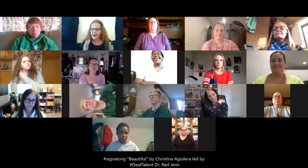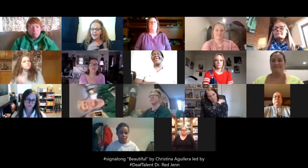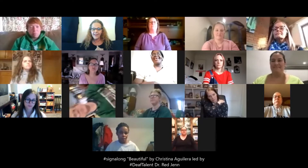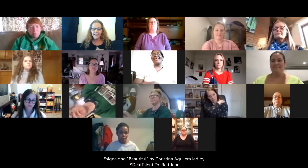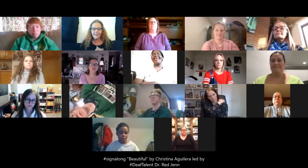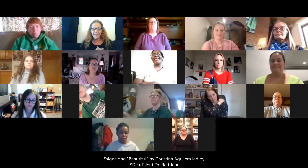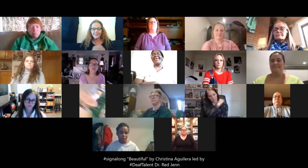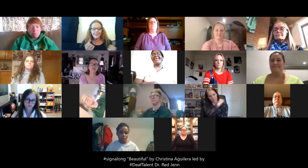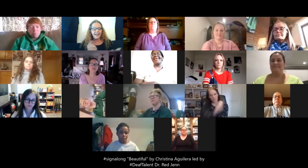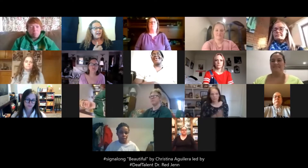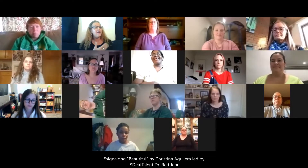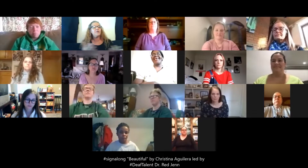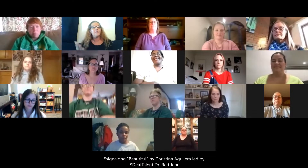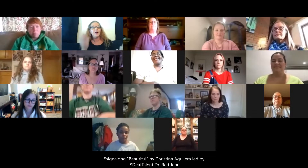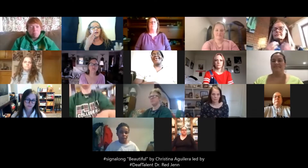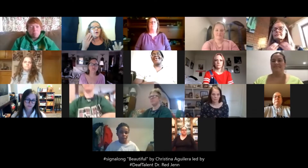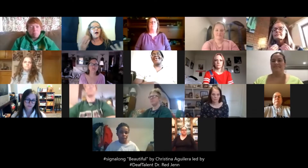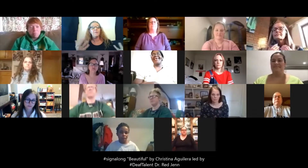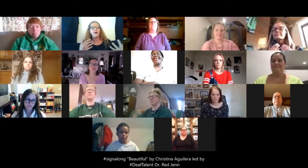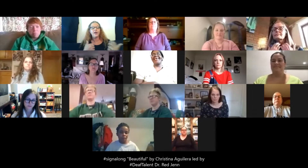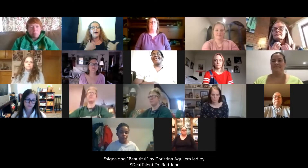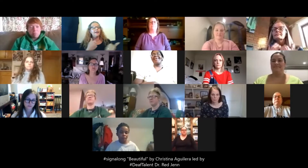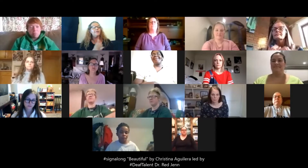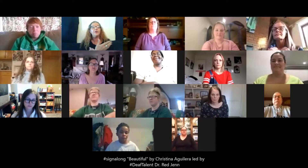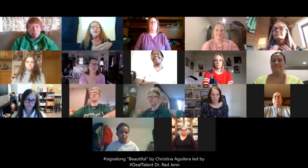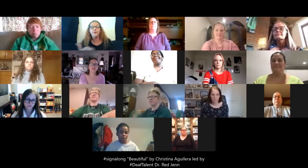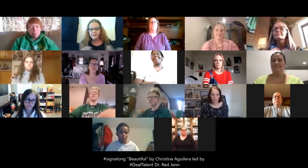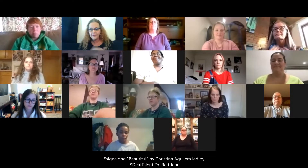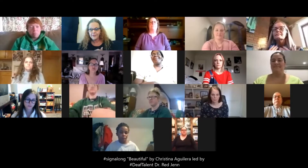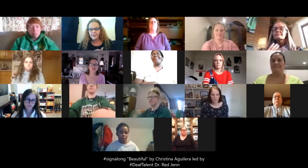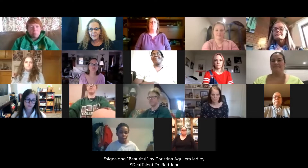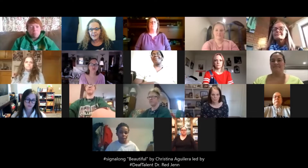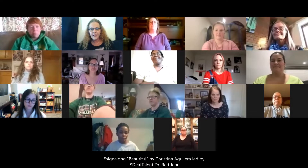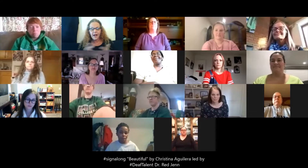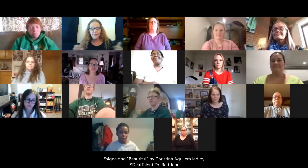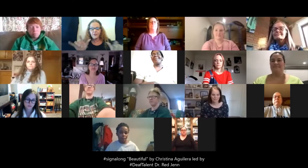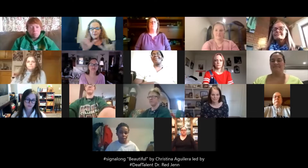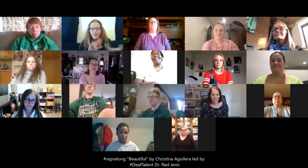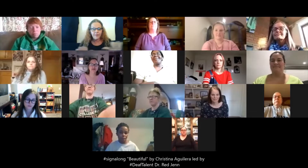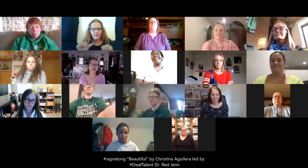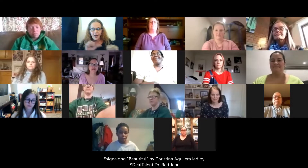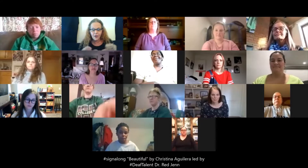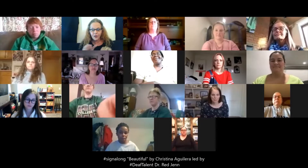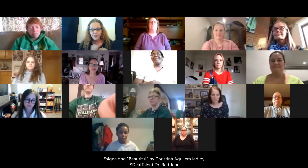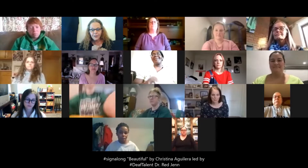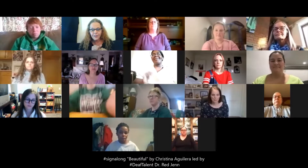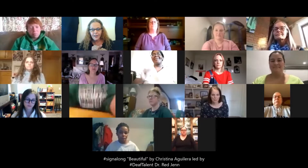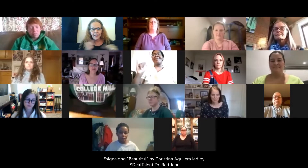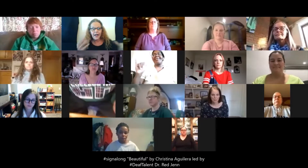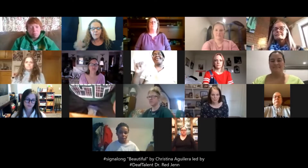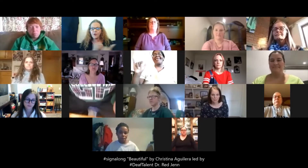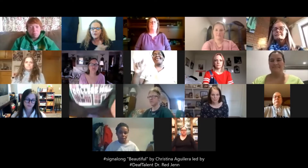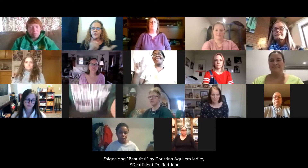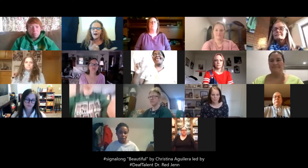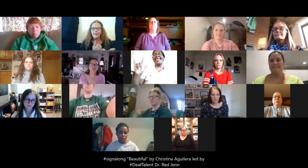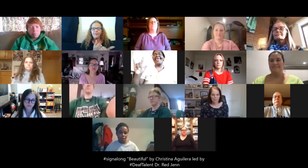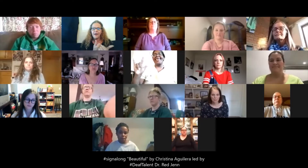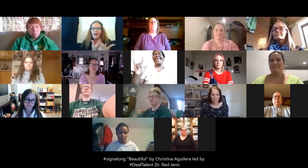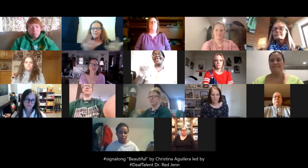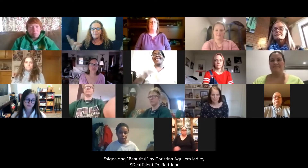to let everybody know how much I love you, how much you love each other, and how much we love everybody.